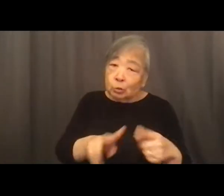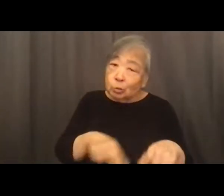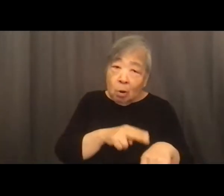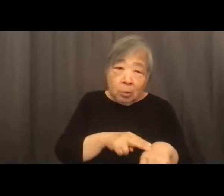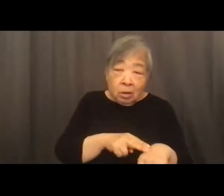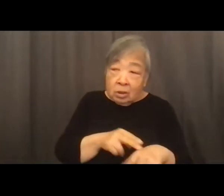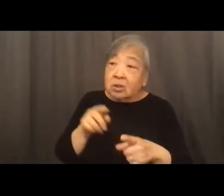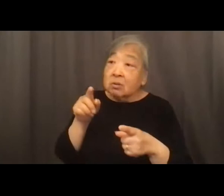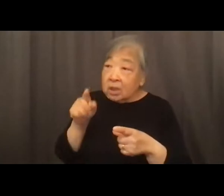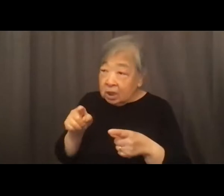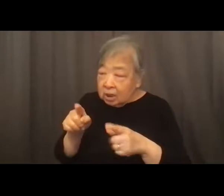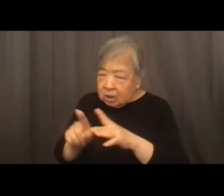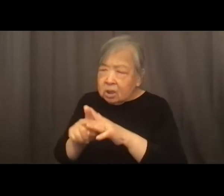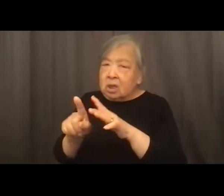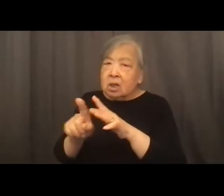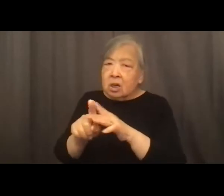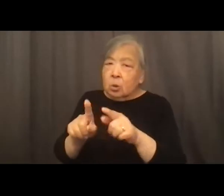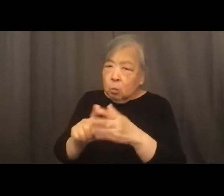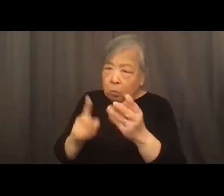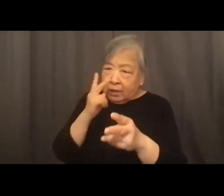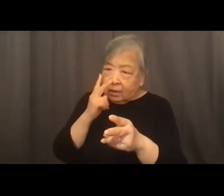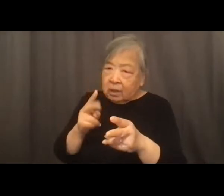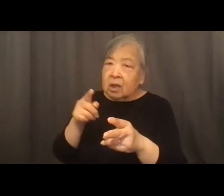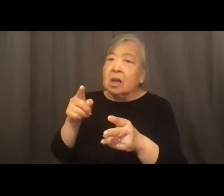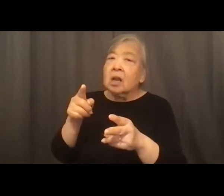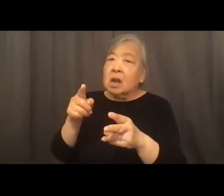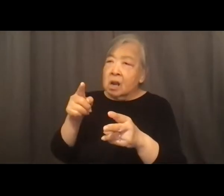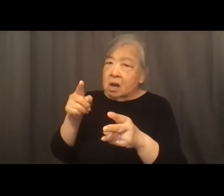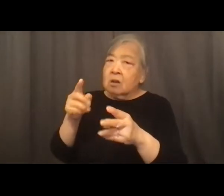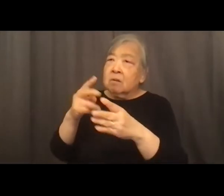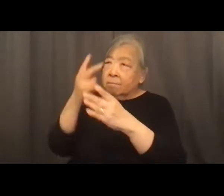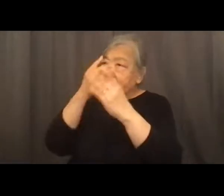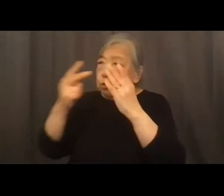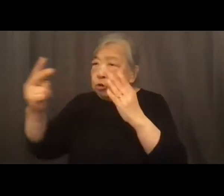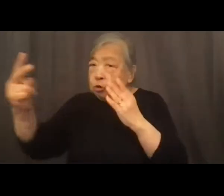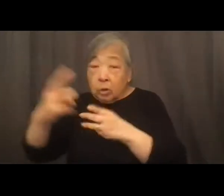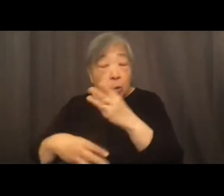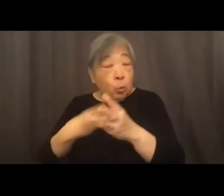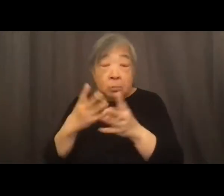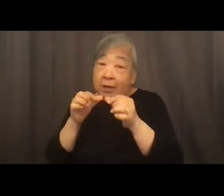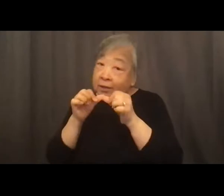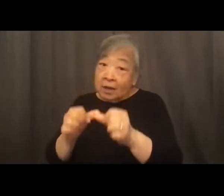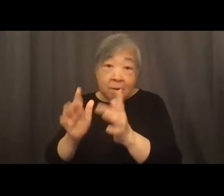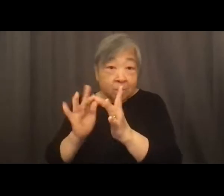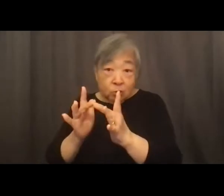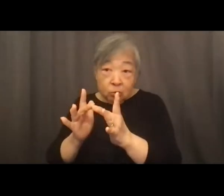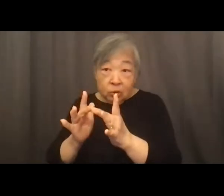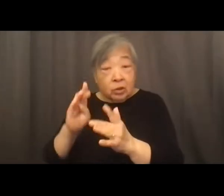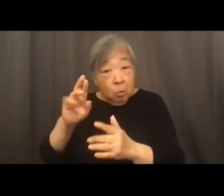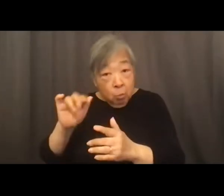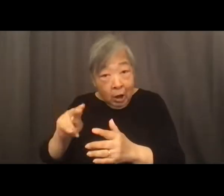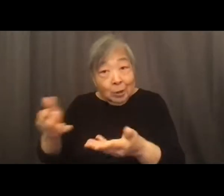of practices that we see into the future as our world stays virtual, um, from here on out. Brian, welcome.